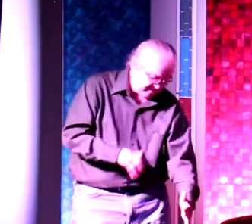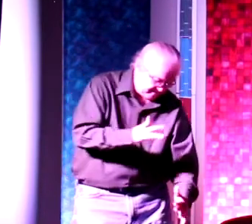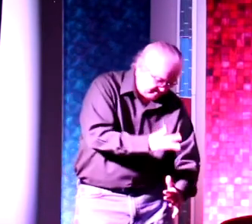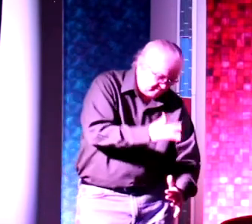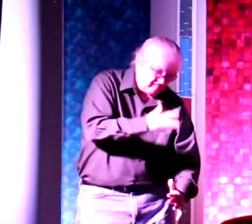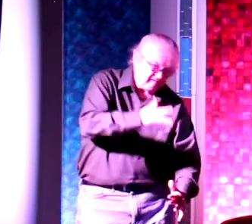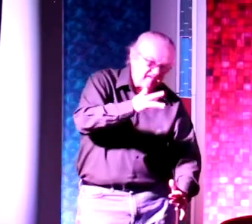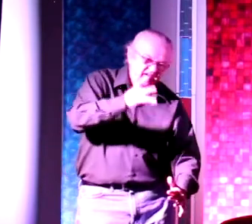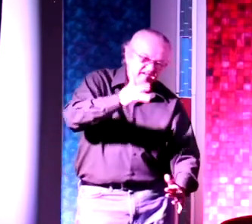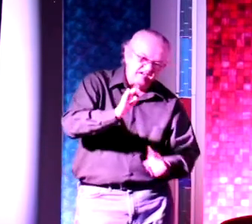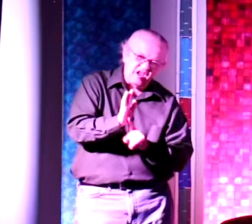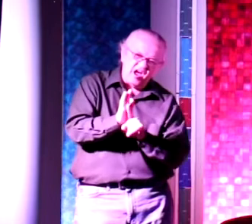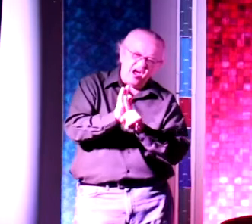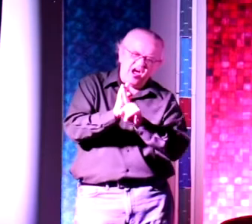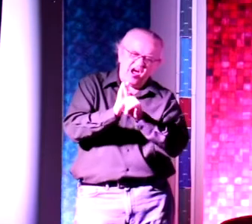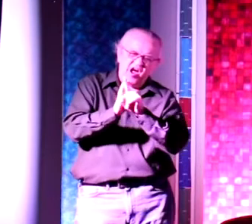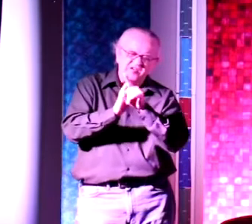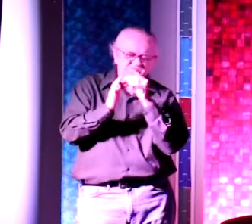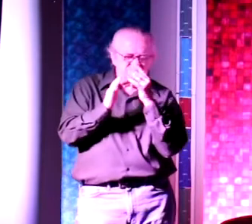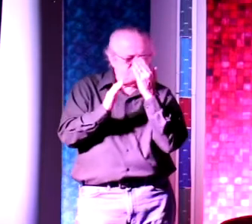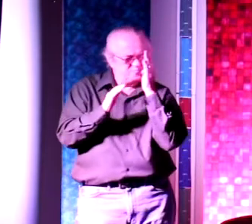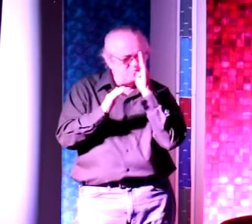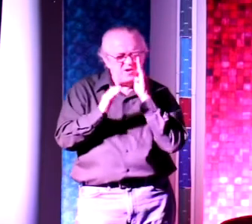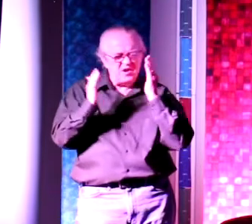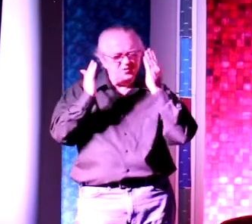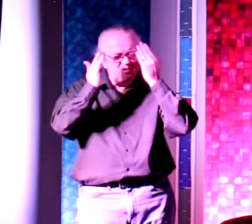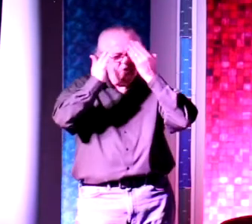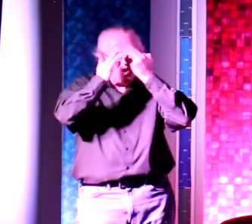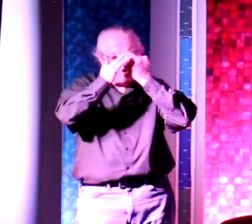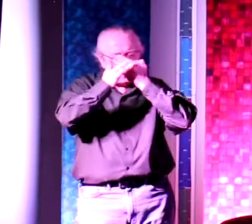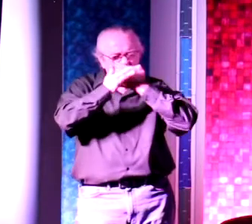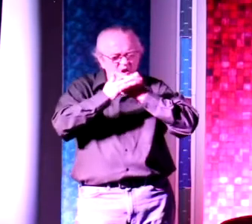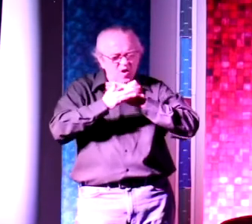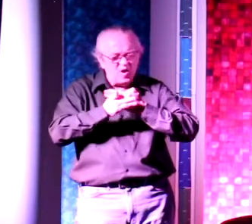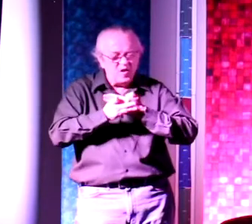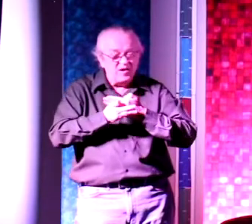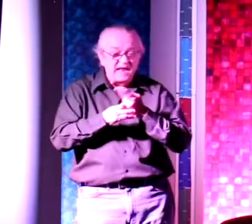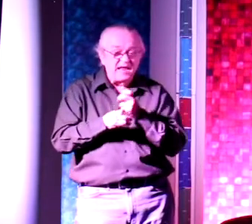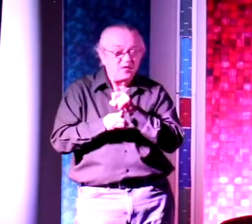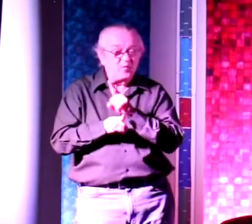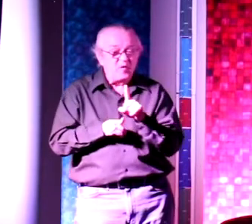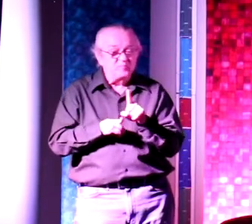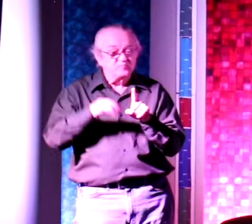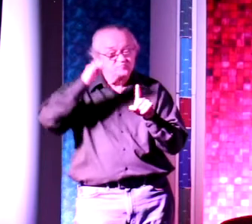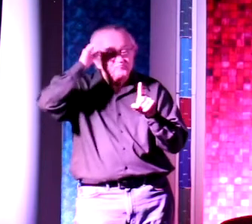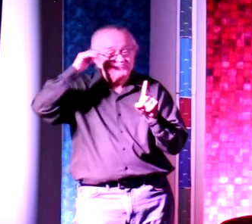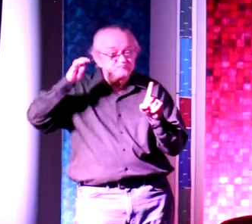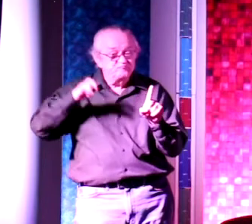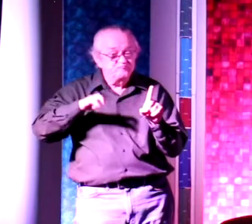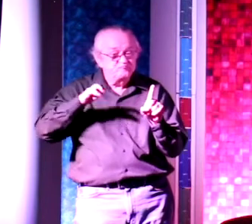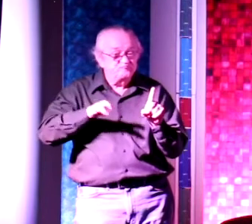chestnut stallion. He walked out, and that horse walked right out behind him. Not even a rope.